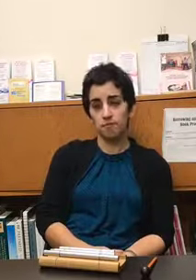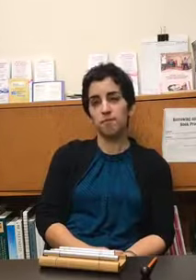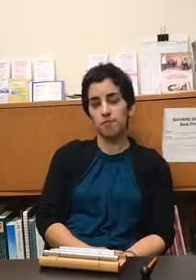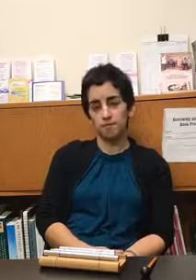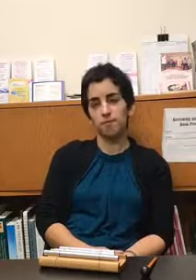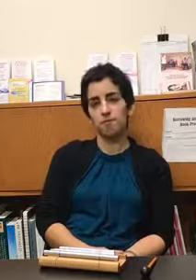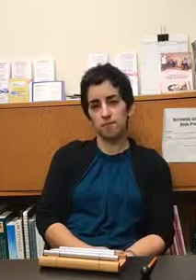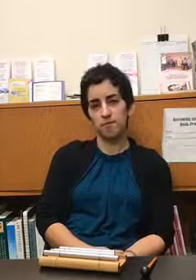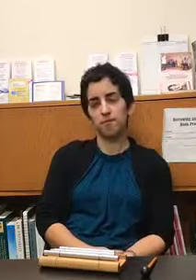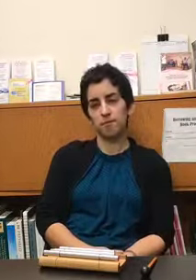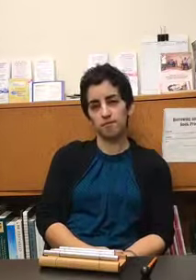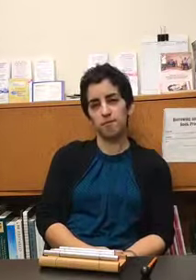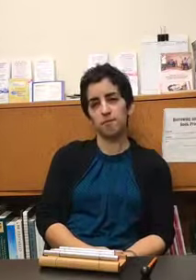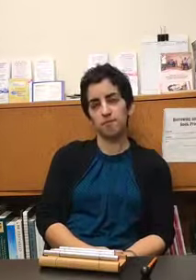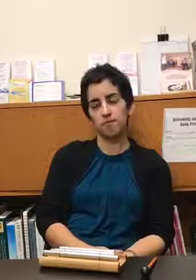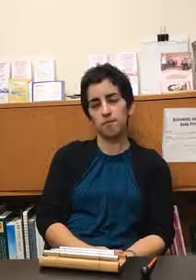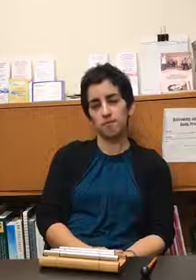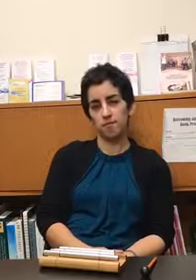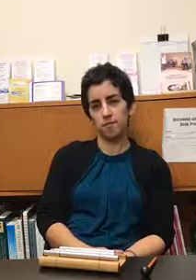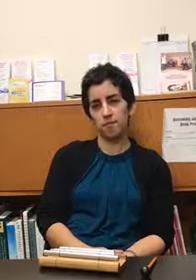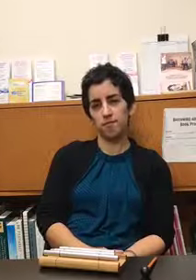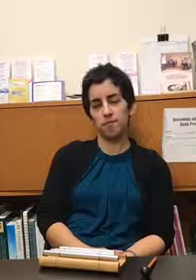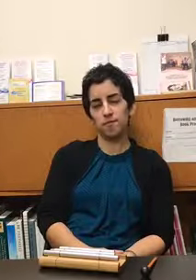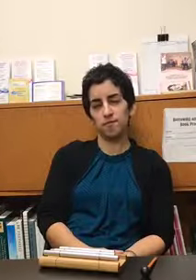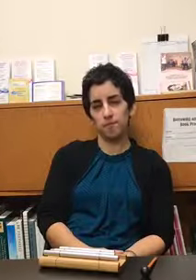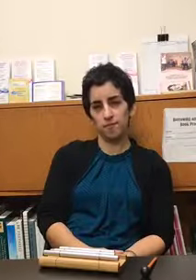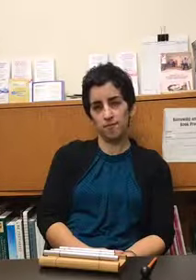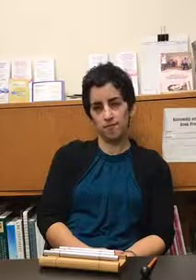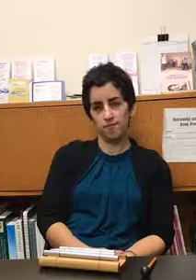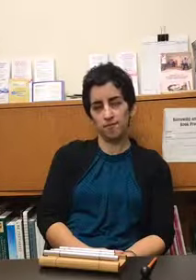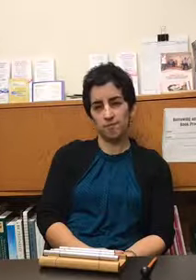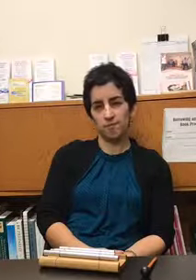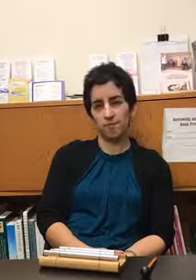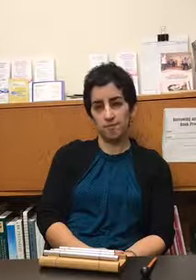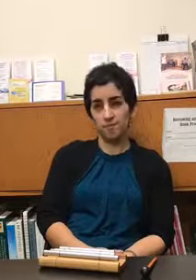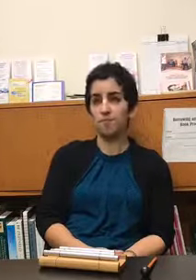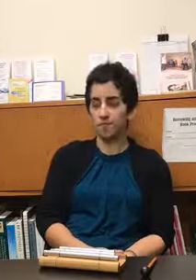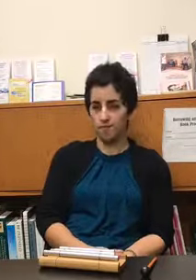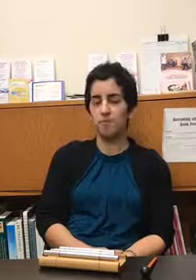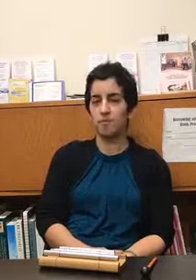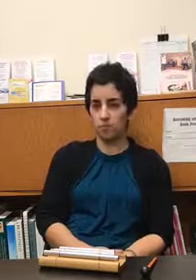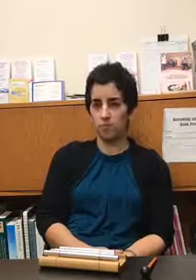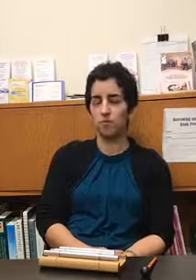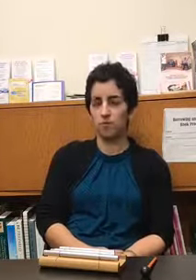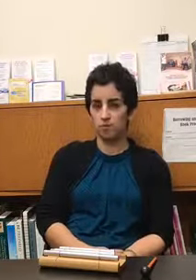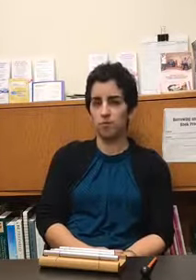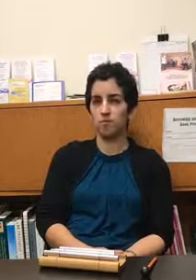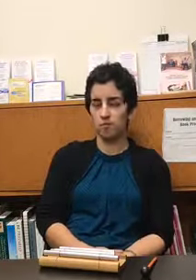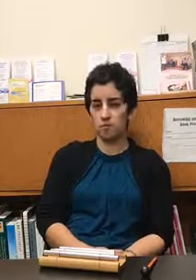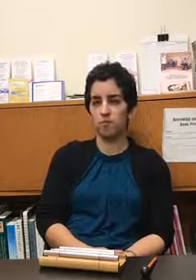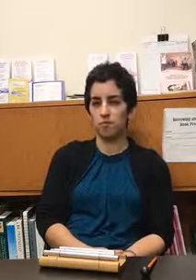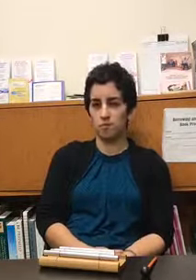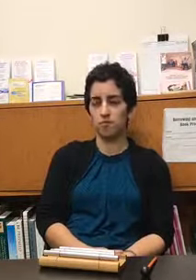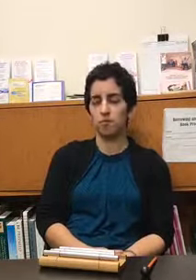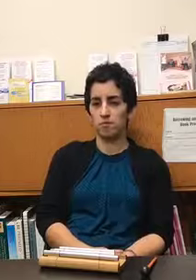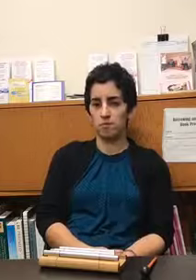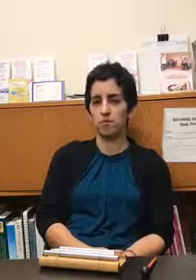and we talk about you know this toolbox right or things that they can do techniques that they can